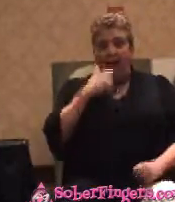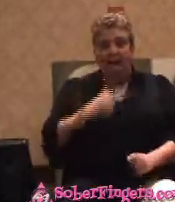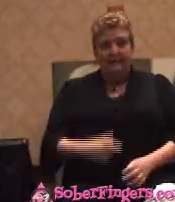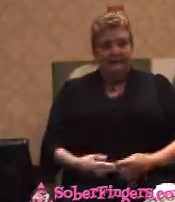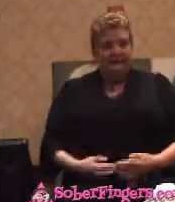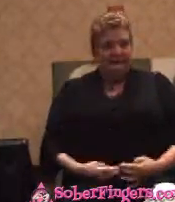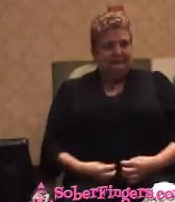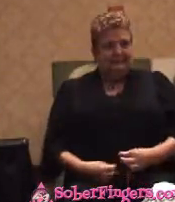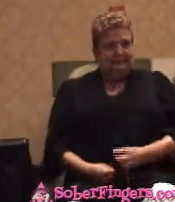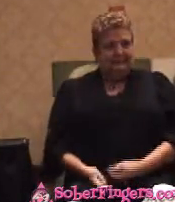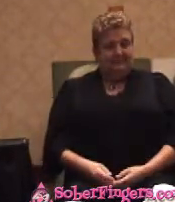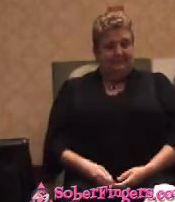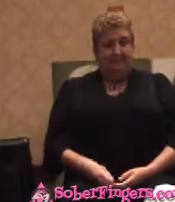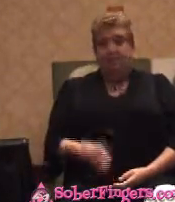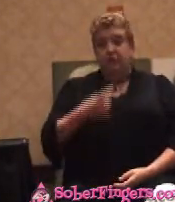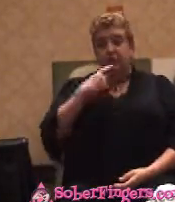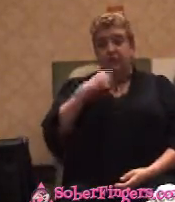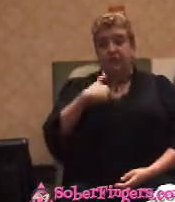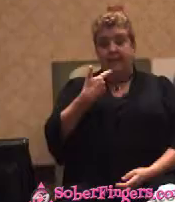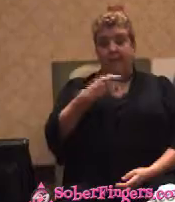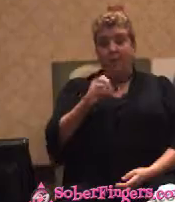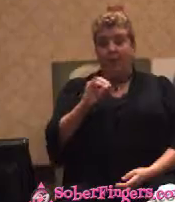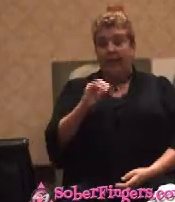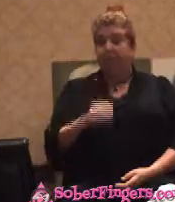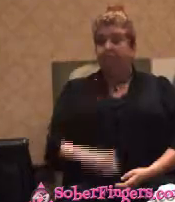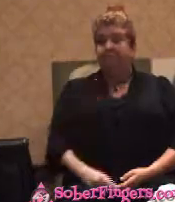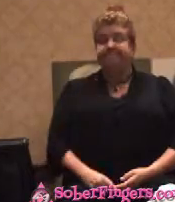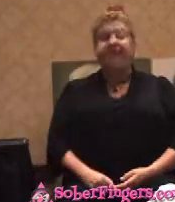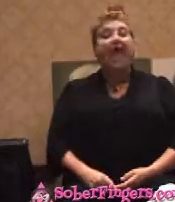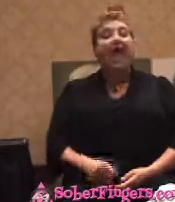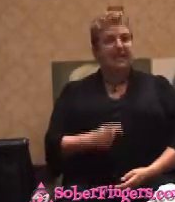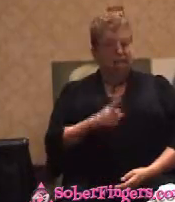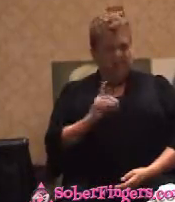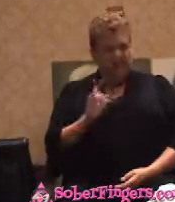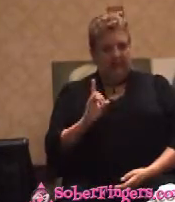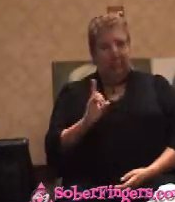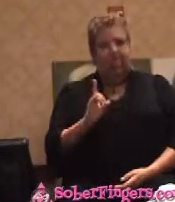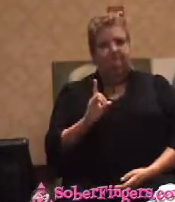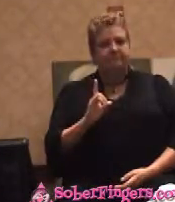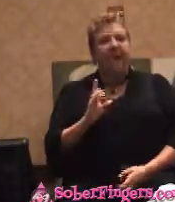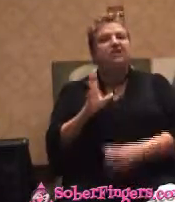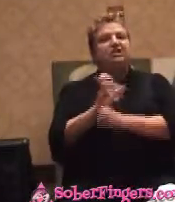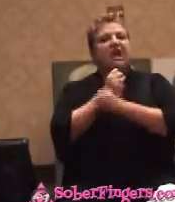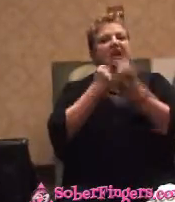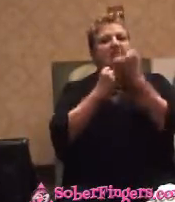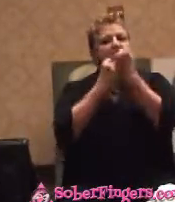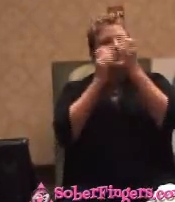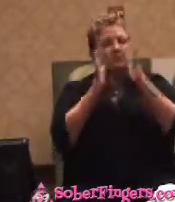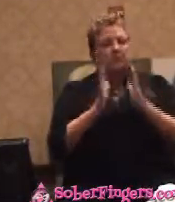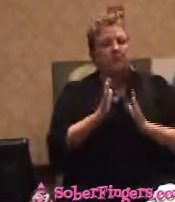And she said, I'm going. And she did. And she got a sponsor. And oh, my God.